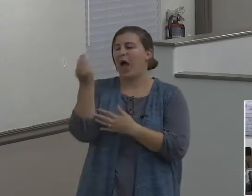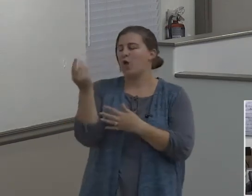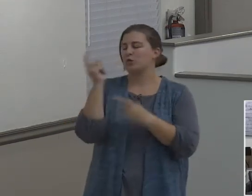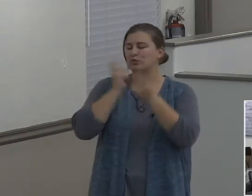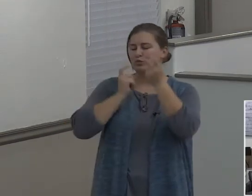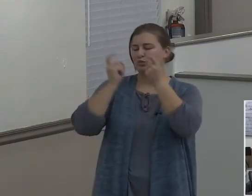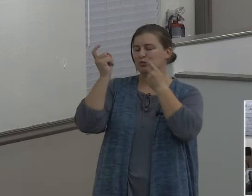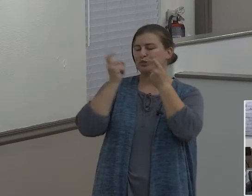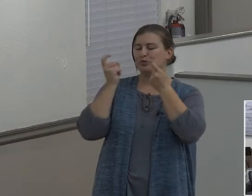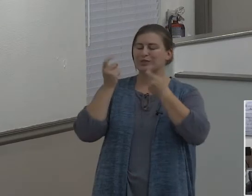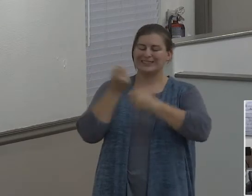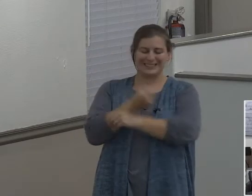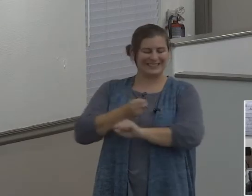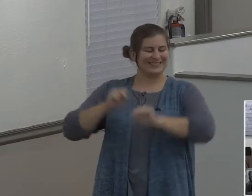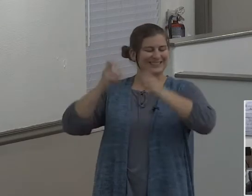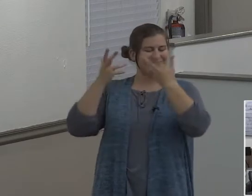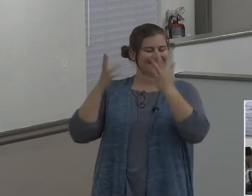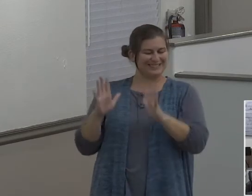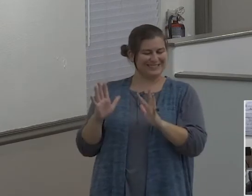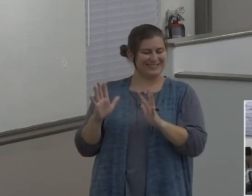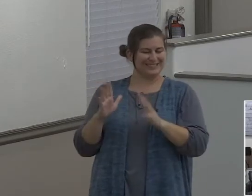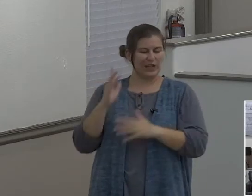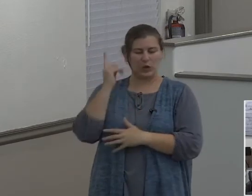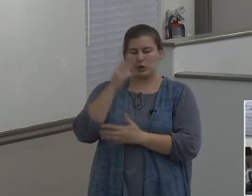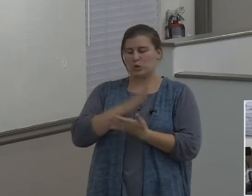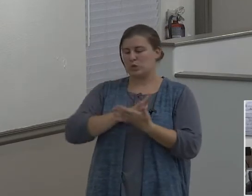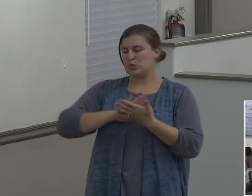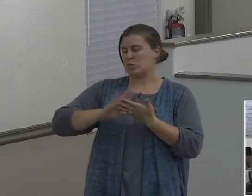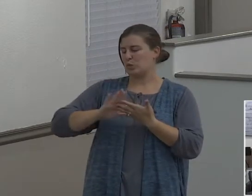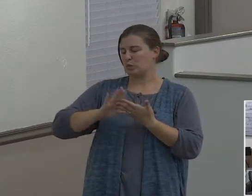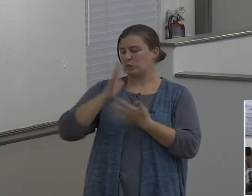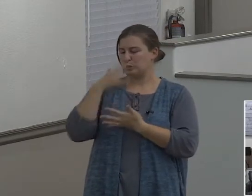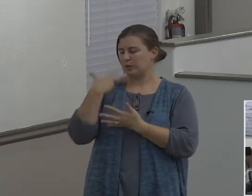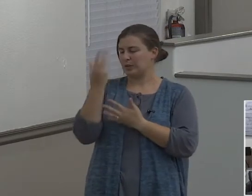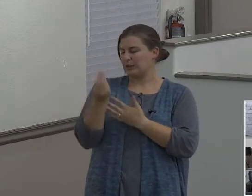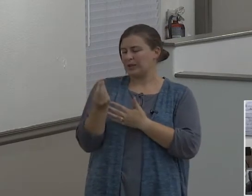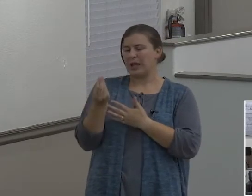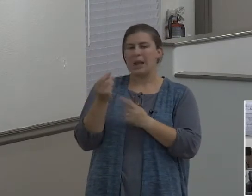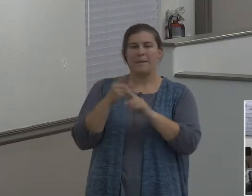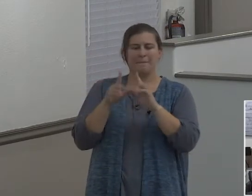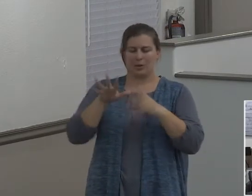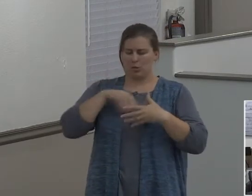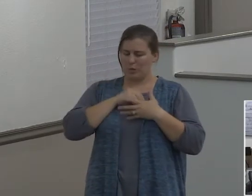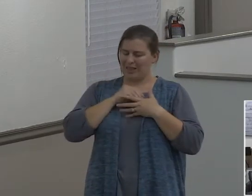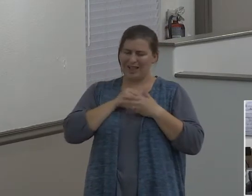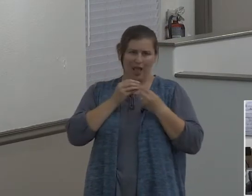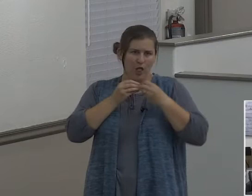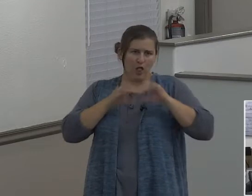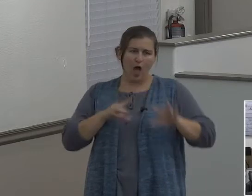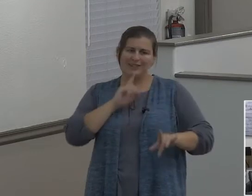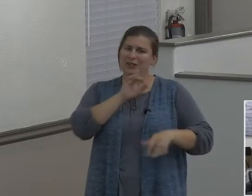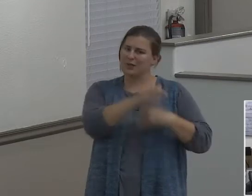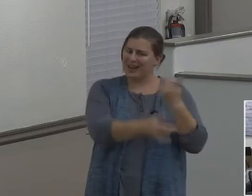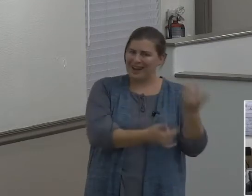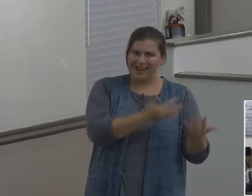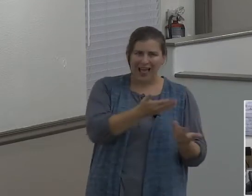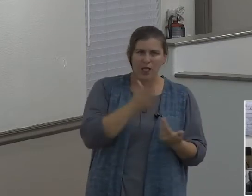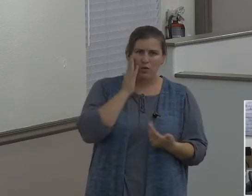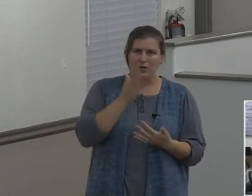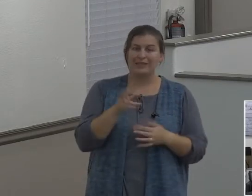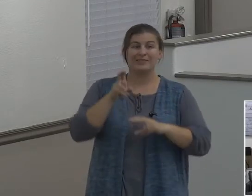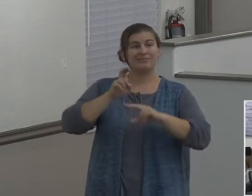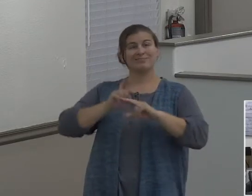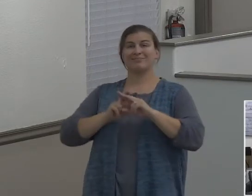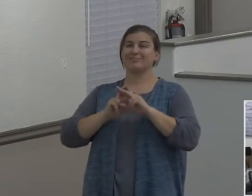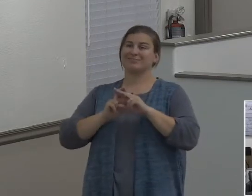believer when in reality they are lost and on their way to hell. They sit in services. They hear the preaching of God's word and,